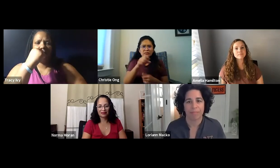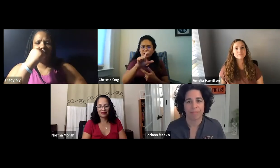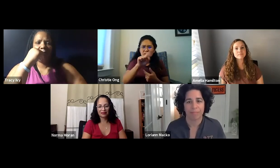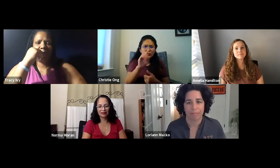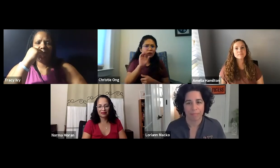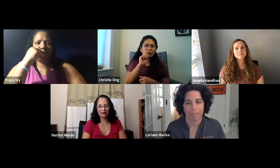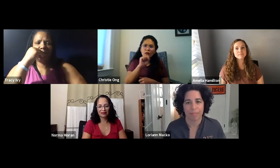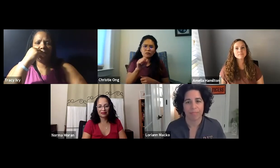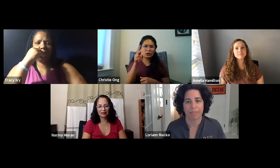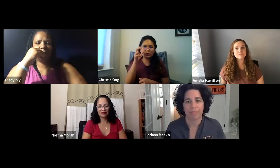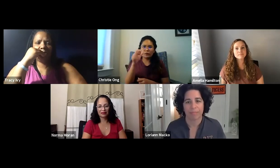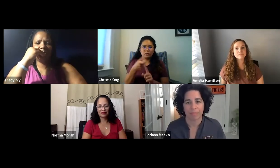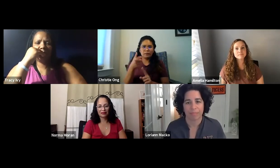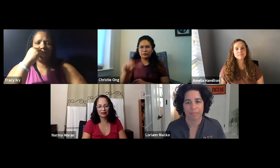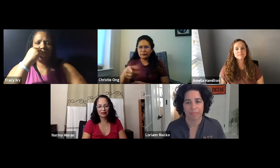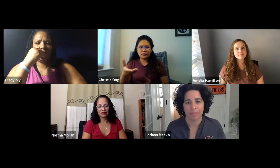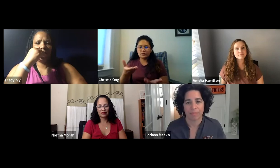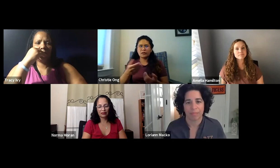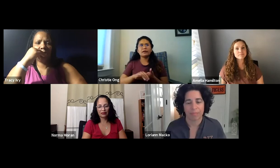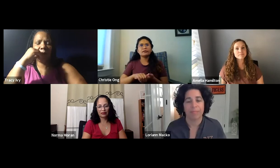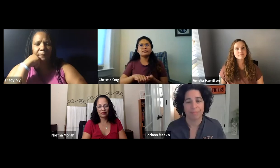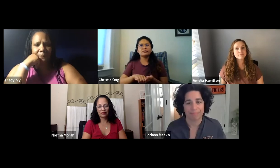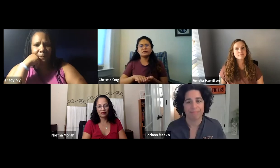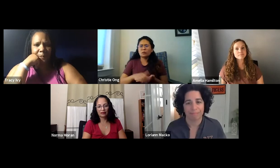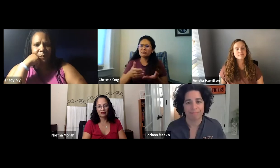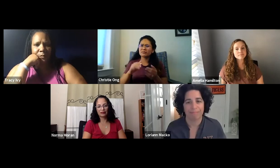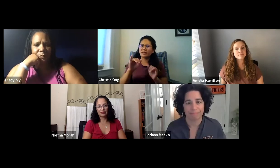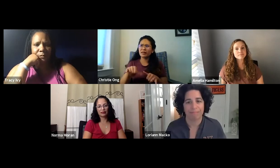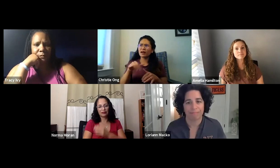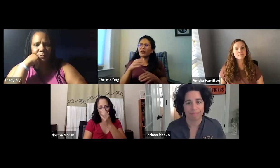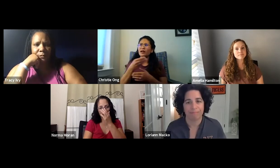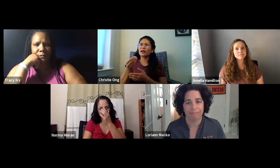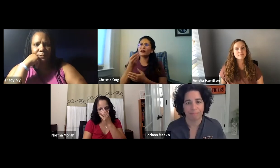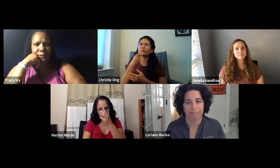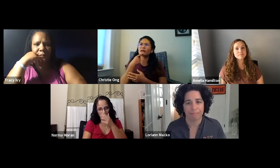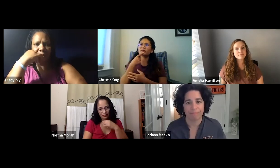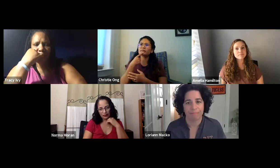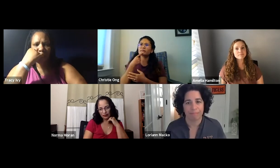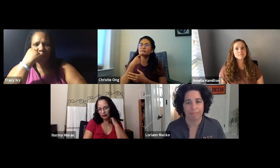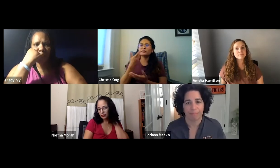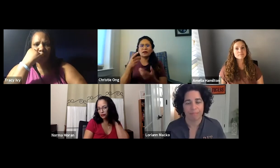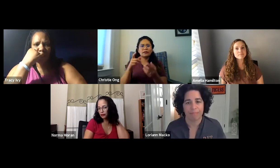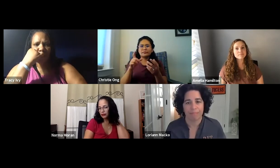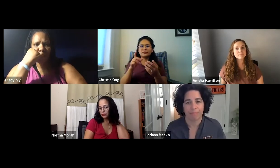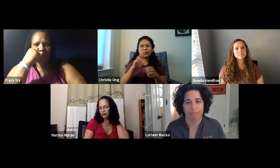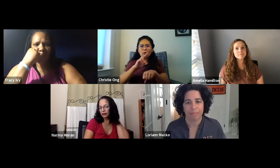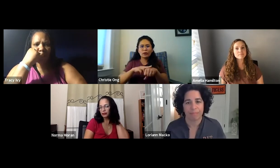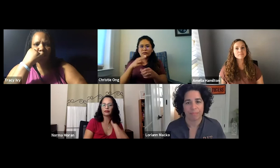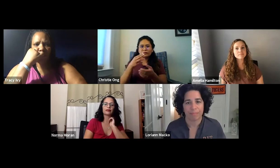whether that be one on one or in a small group, and they would love to hear from you. So I think those are all great ideas.